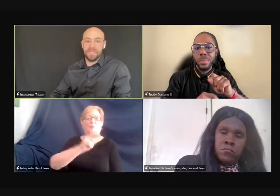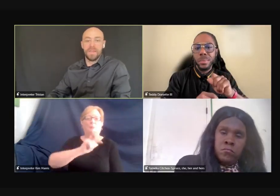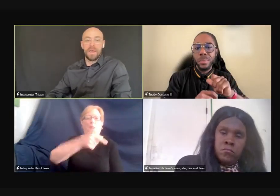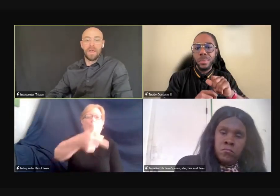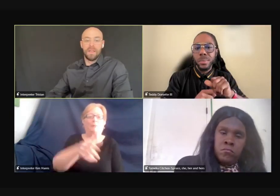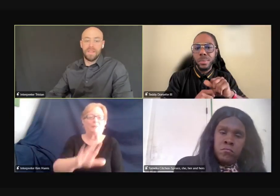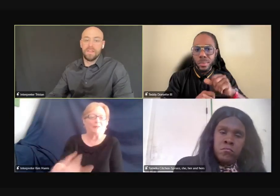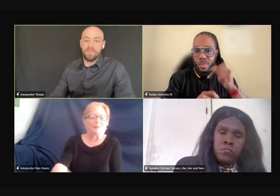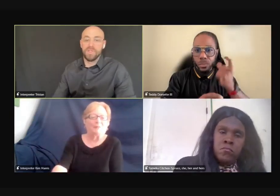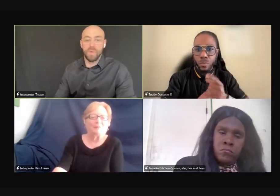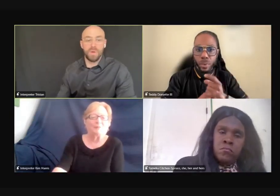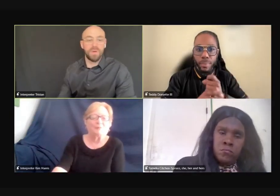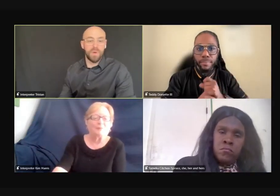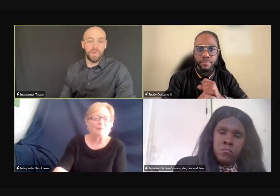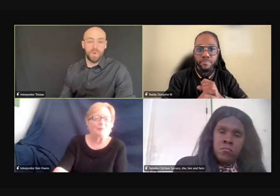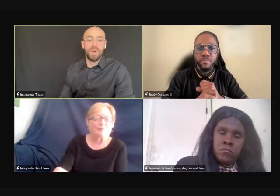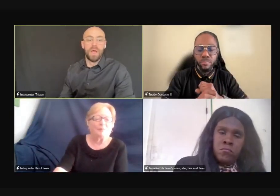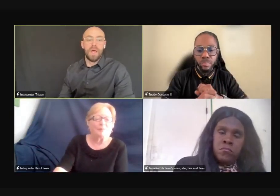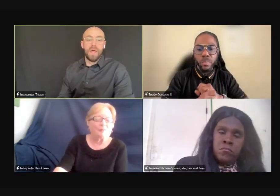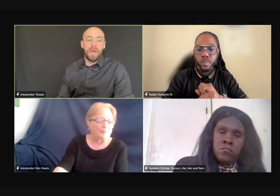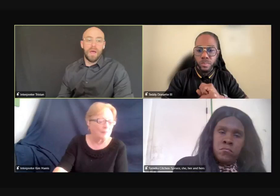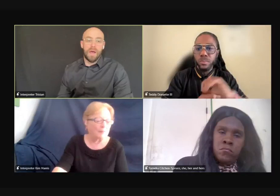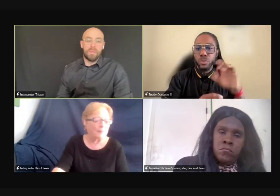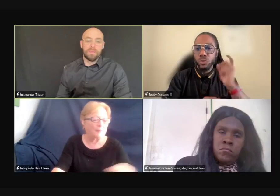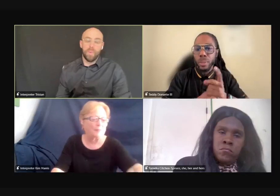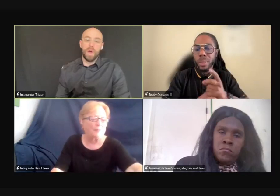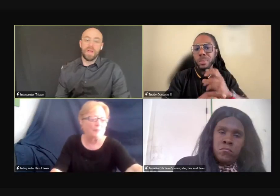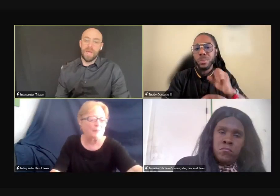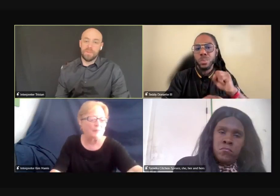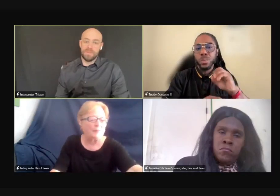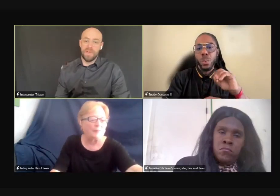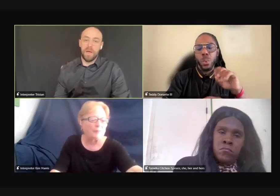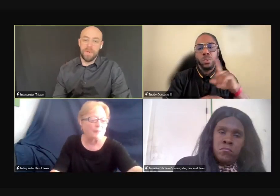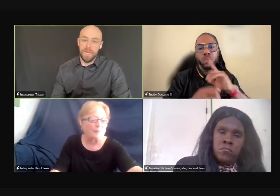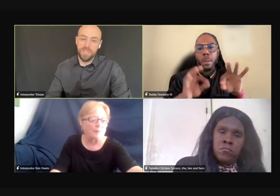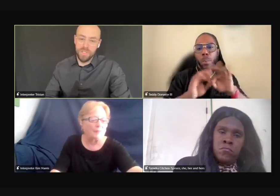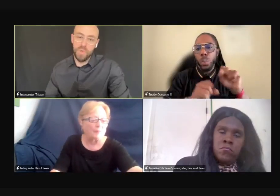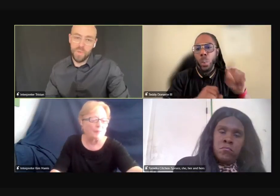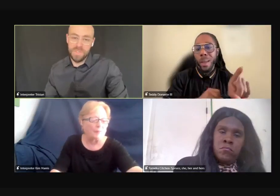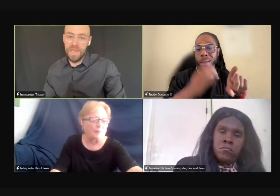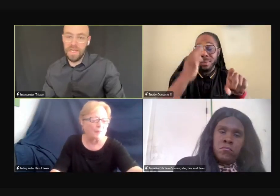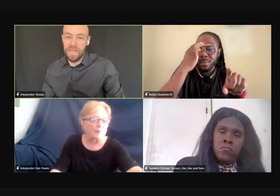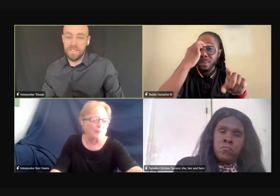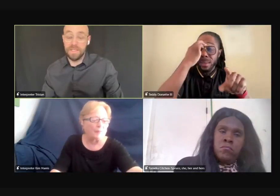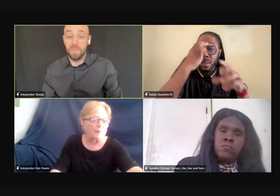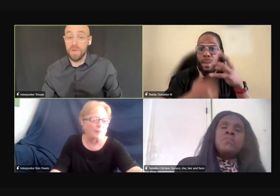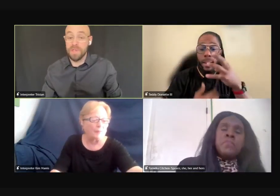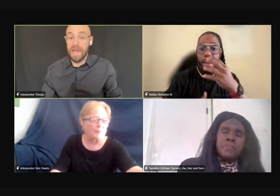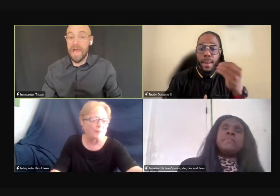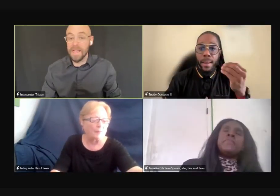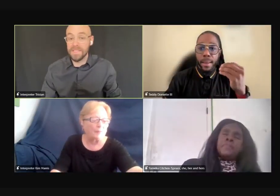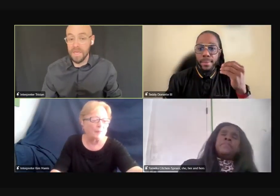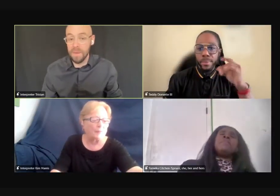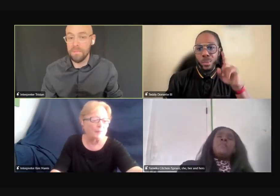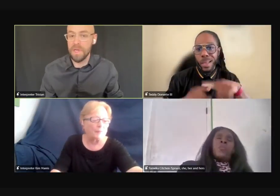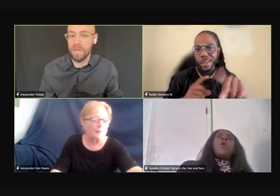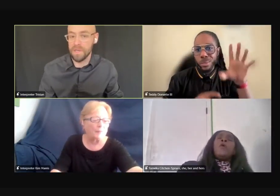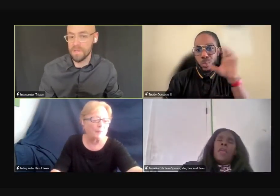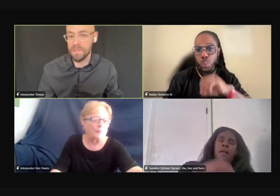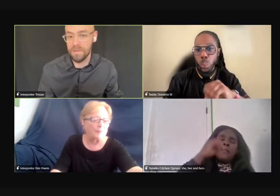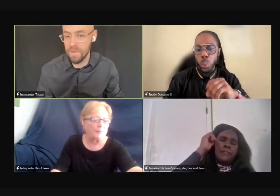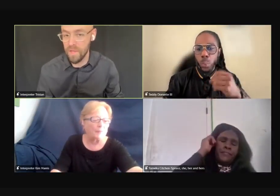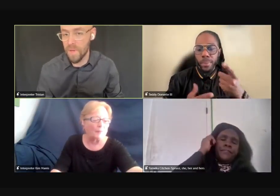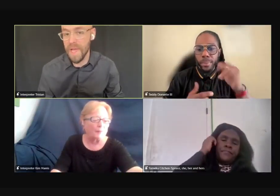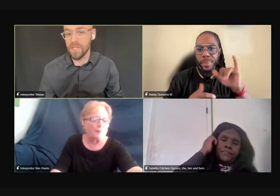just to ask the individual who, what types of accommodations and tools that they need. It's important to ask them